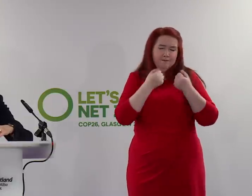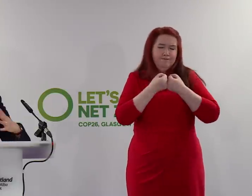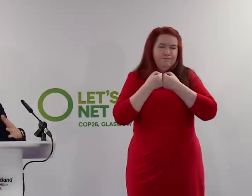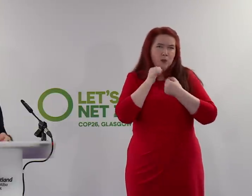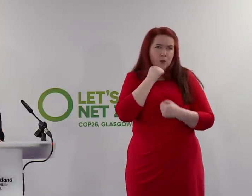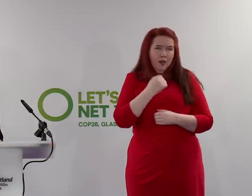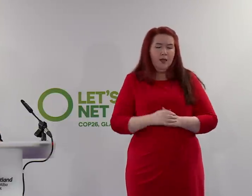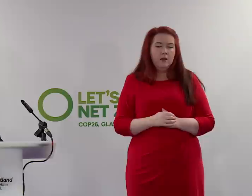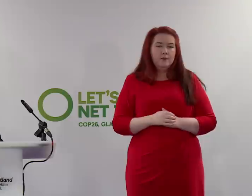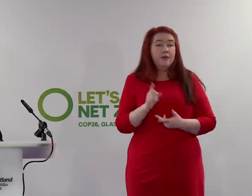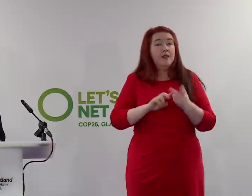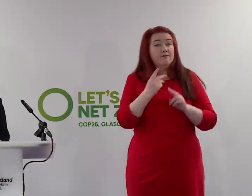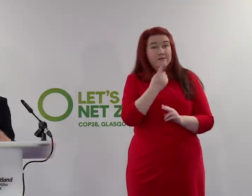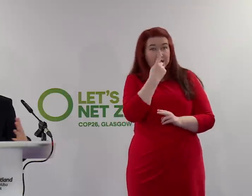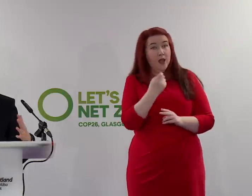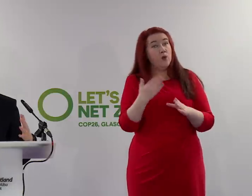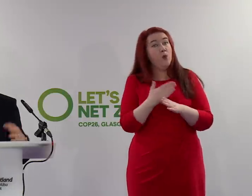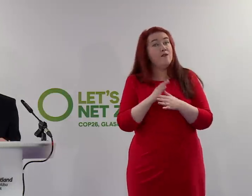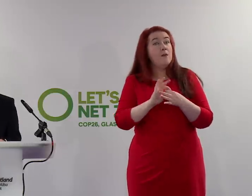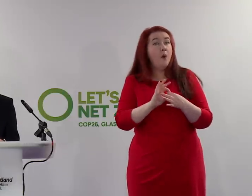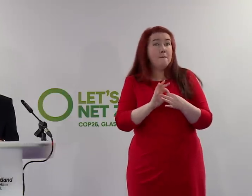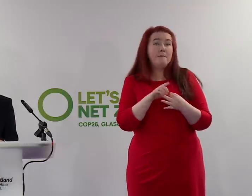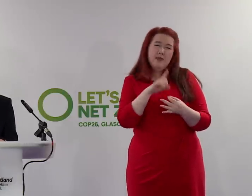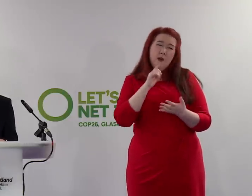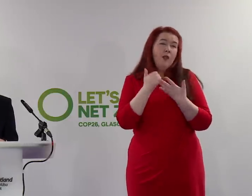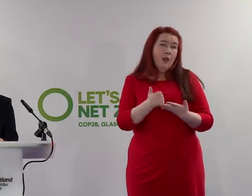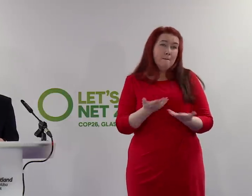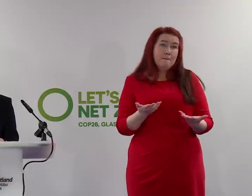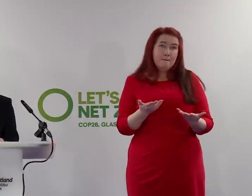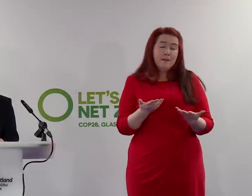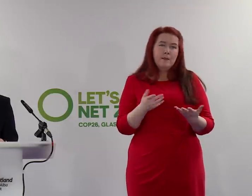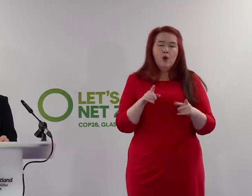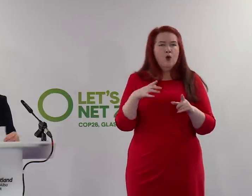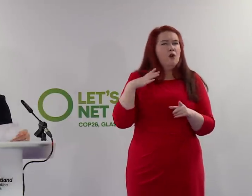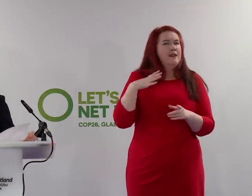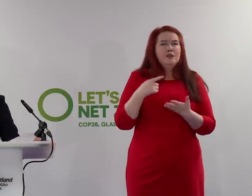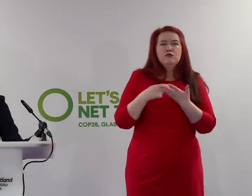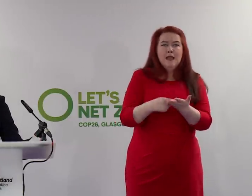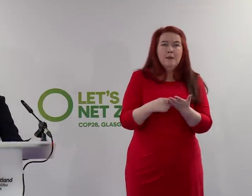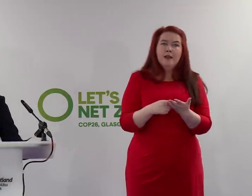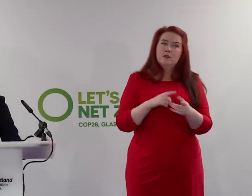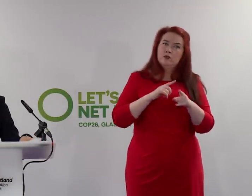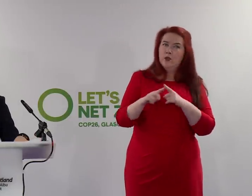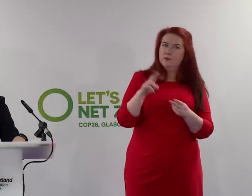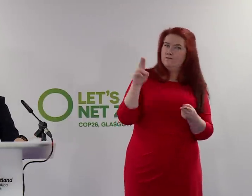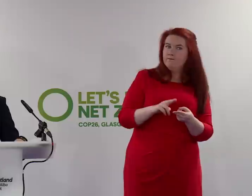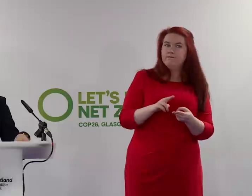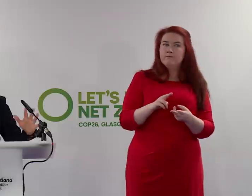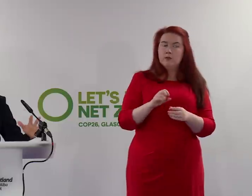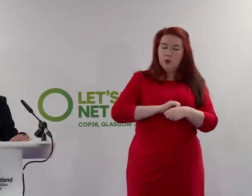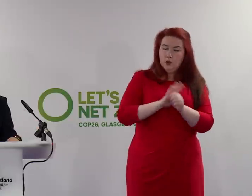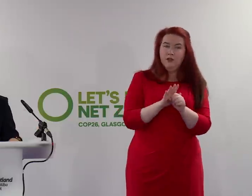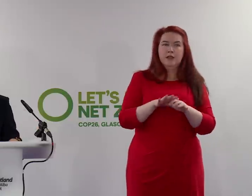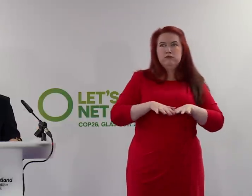home will also help, of course, but this is already recommended as a way of reducing COVID transmission.